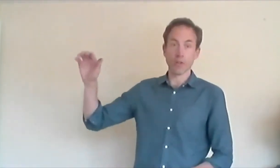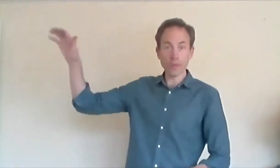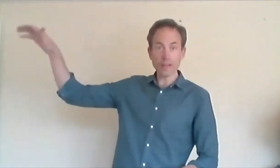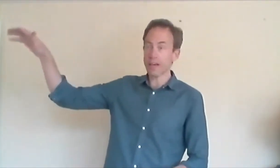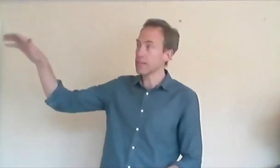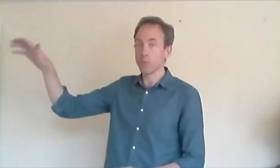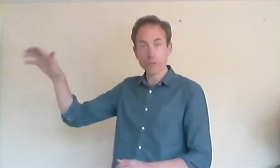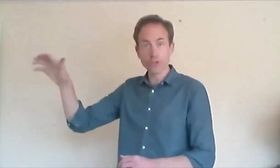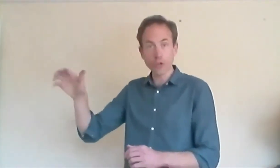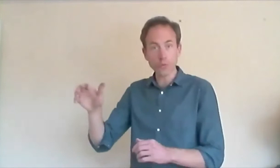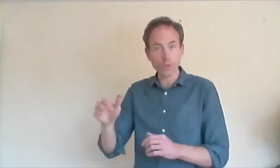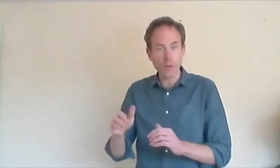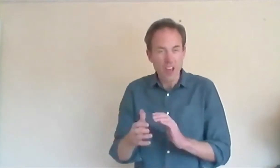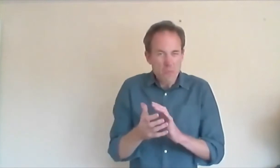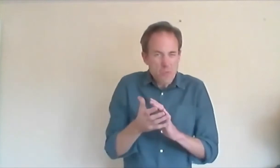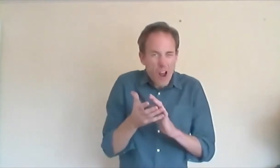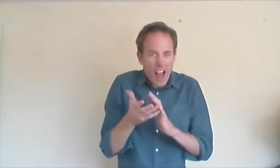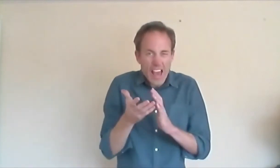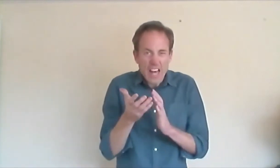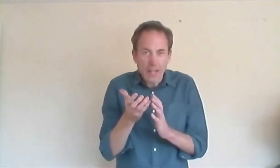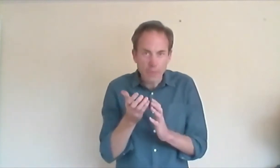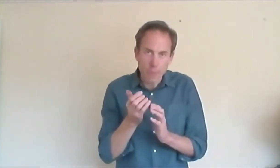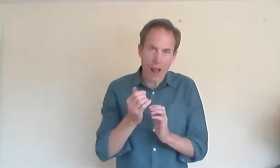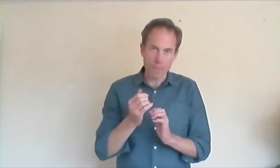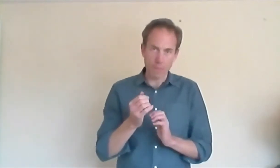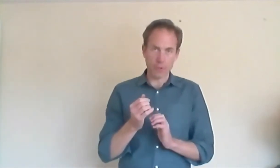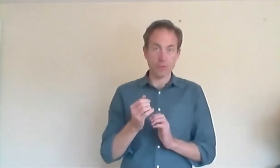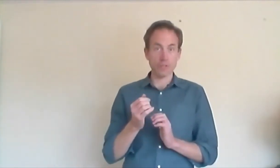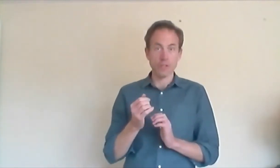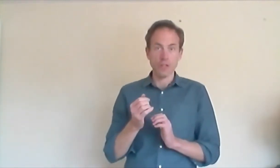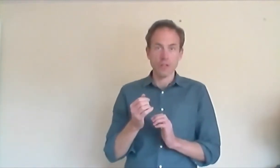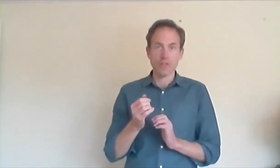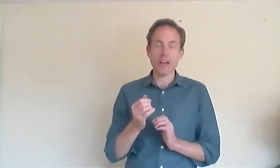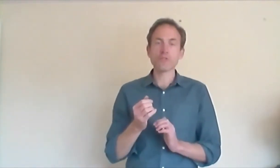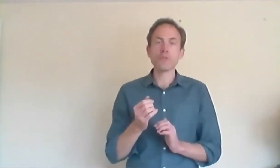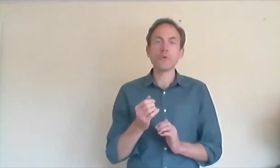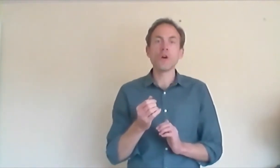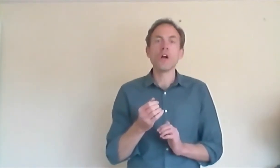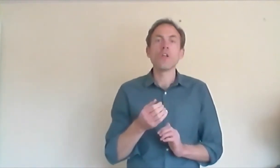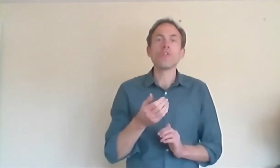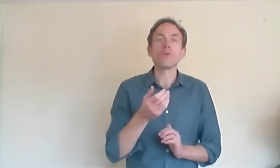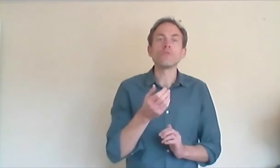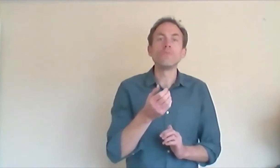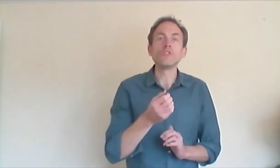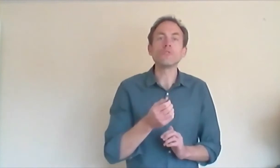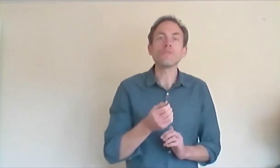all that garden were choked with brine and brambles. There grew the most beautiful